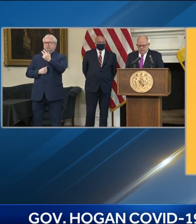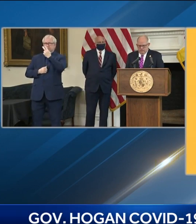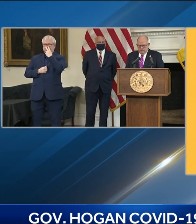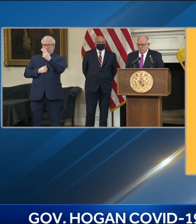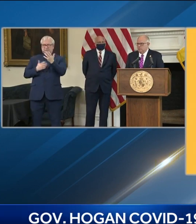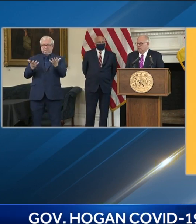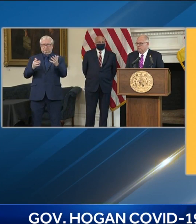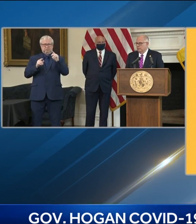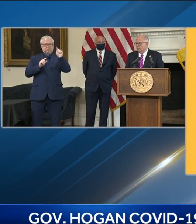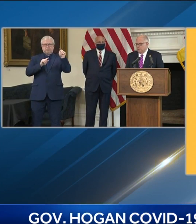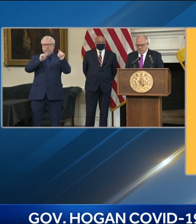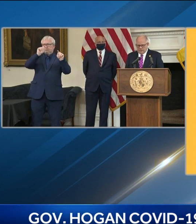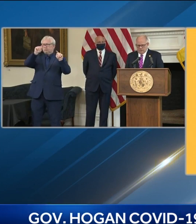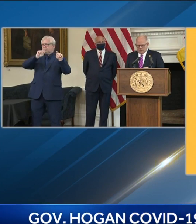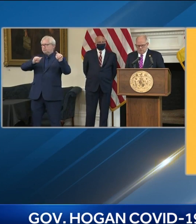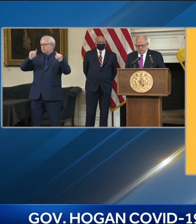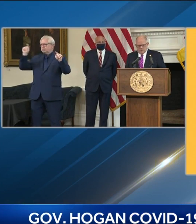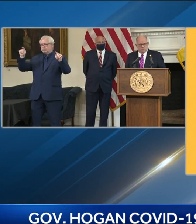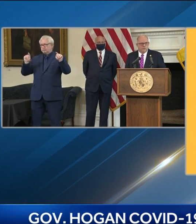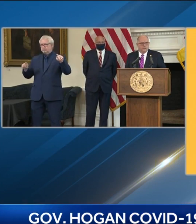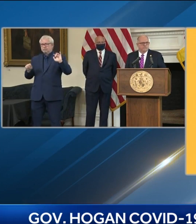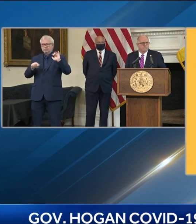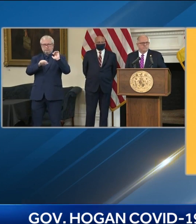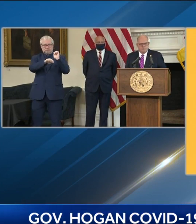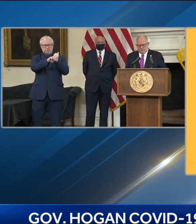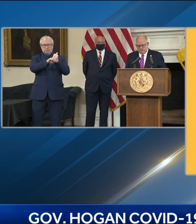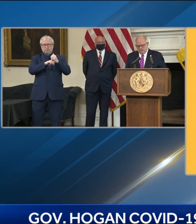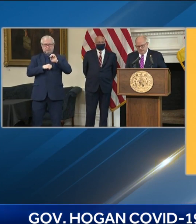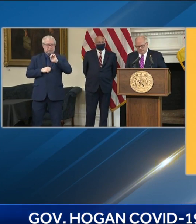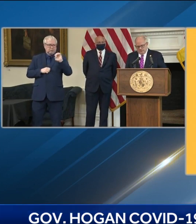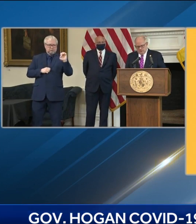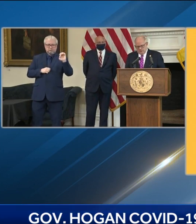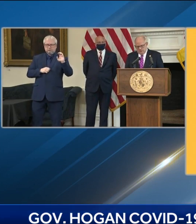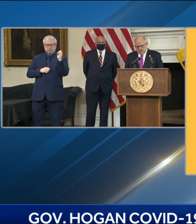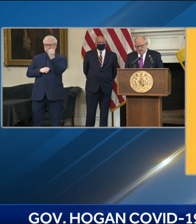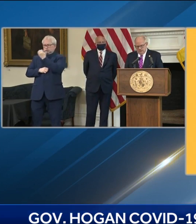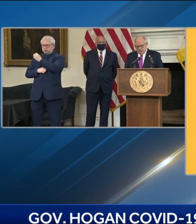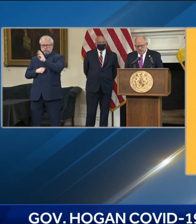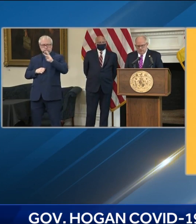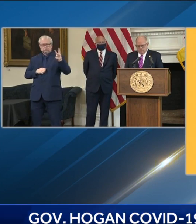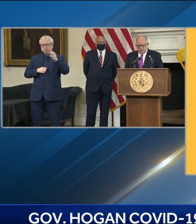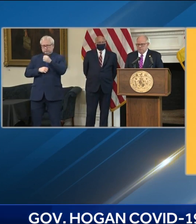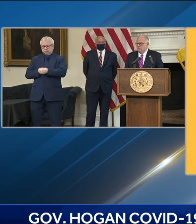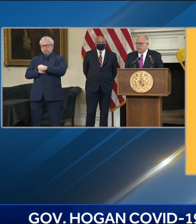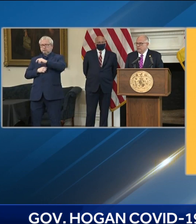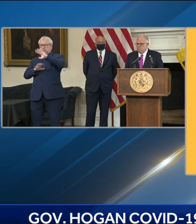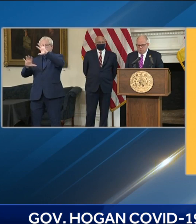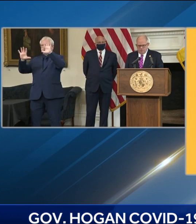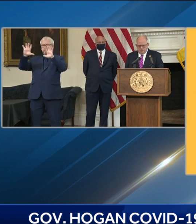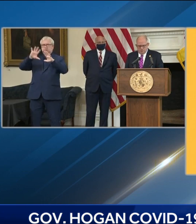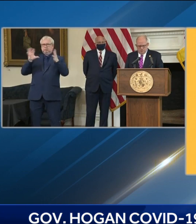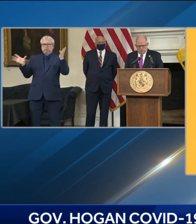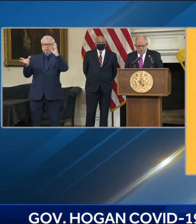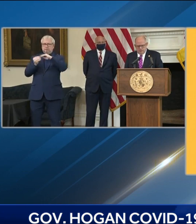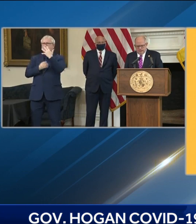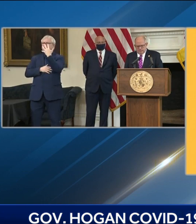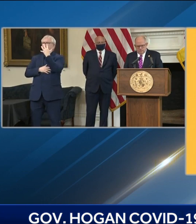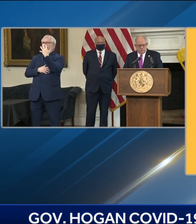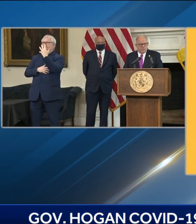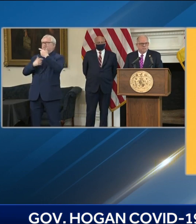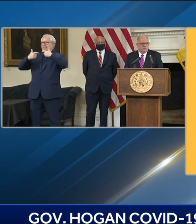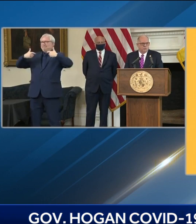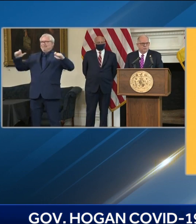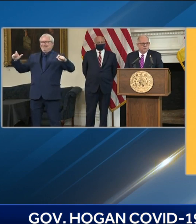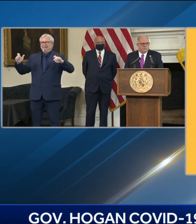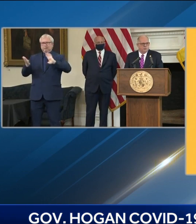state, which can administer thousands of shots per day. In addition, state health and emergency management officials are in